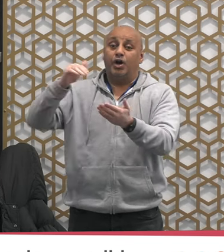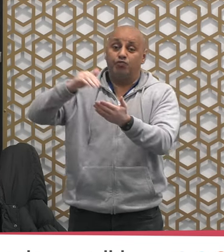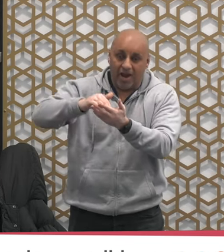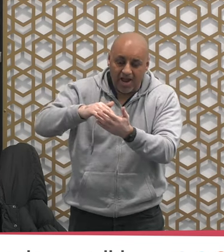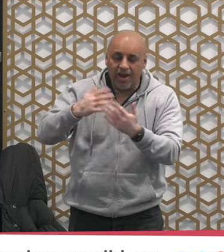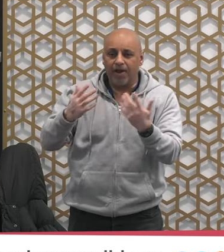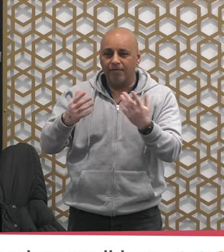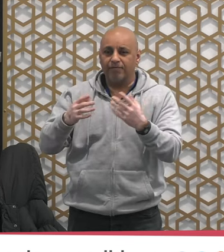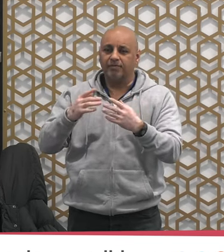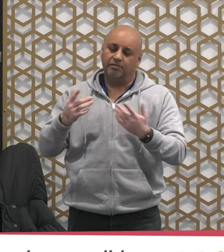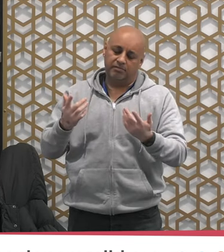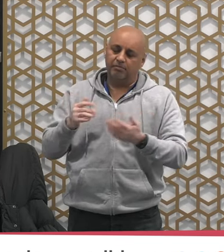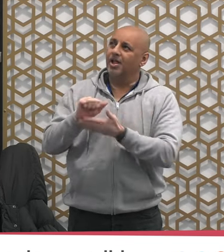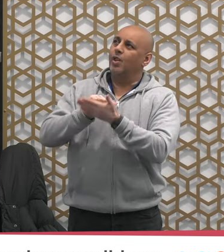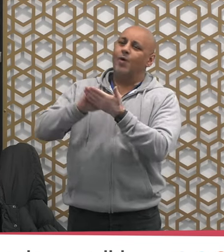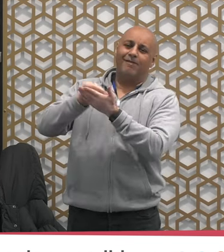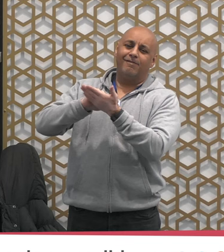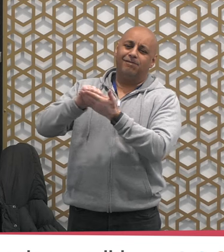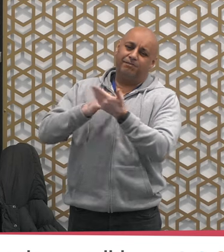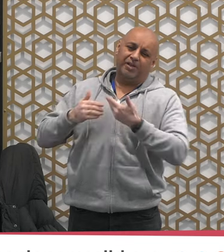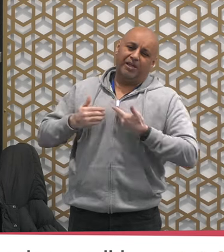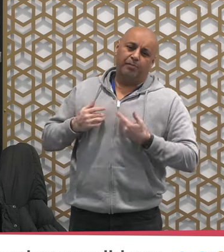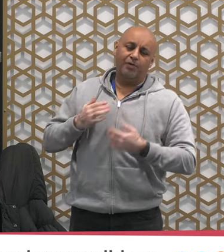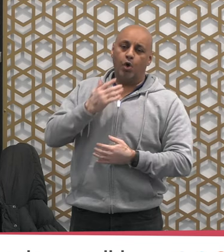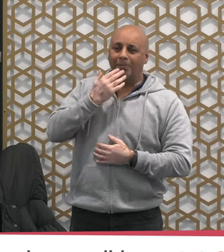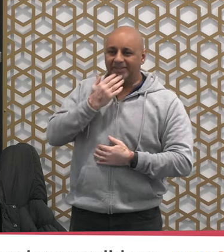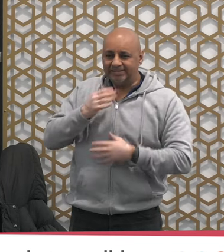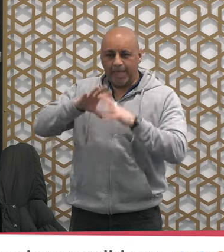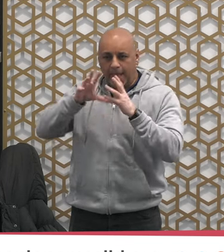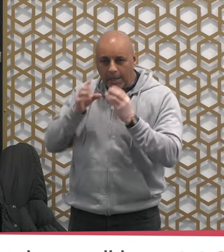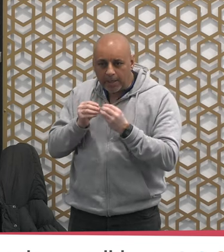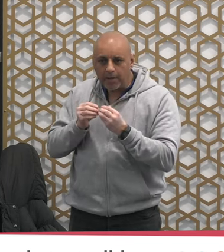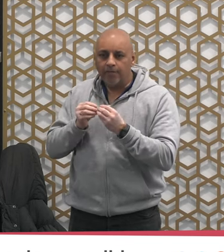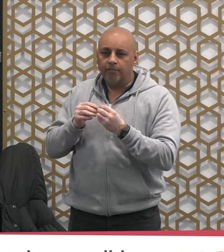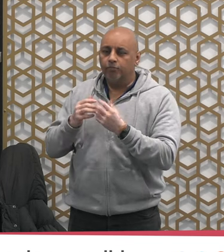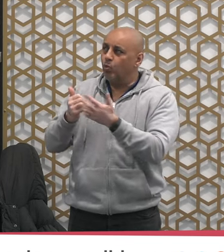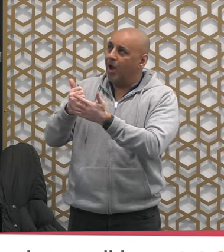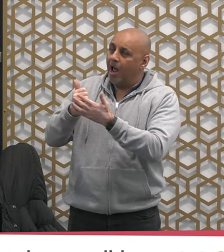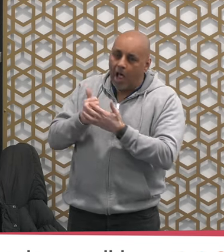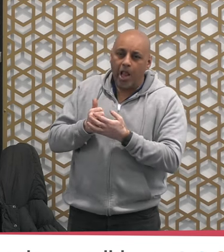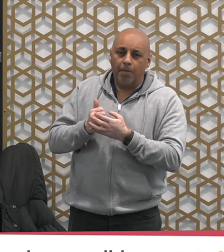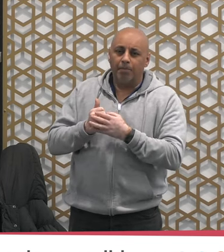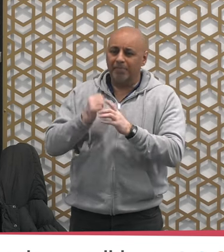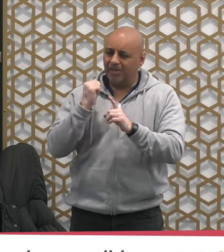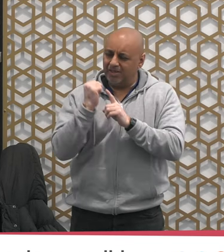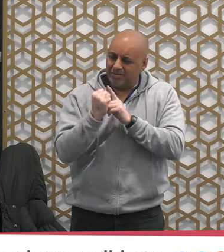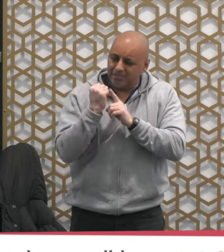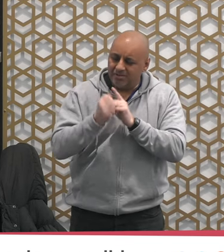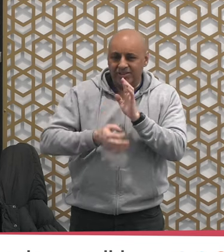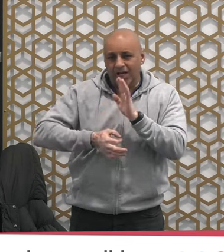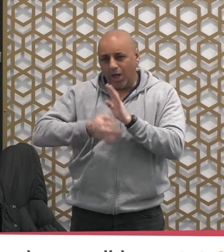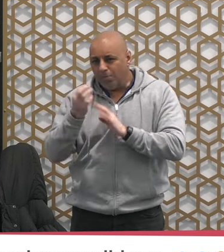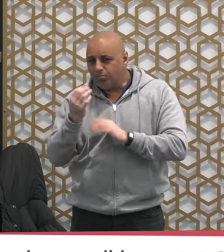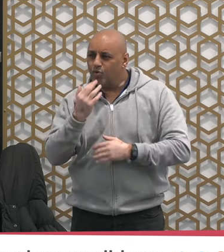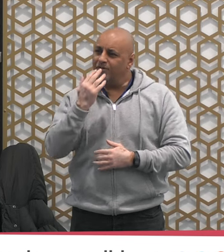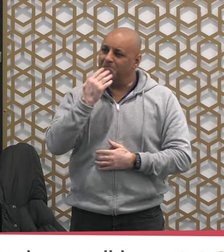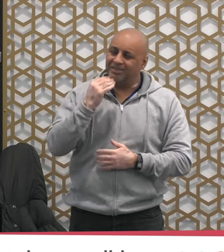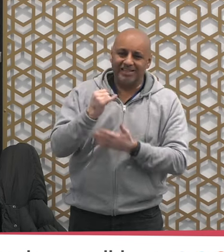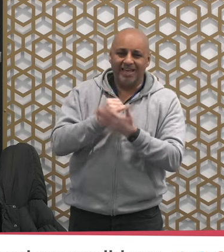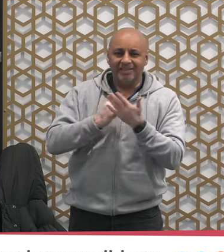may Allah give us to rectify our errors and our mistakes and may Allah allow us to make